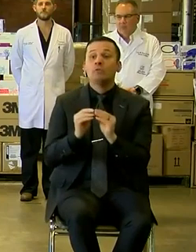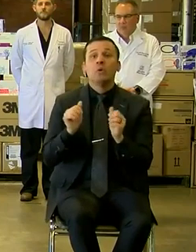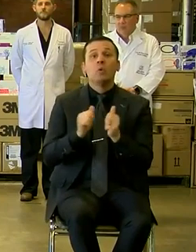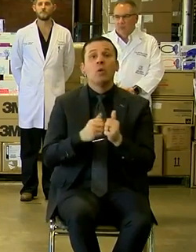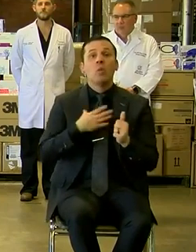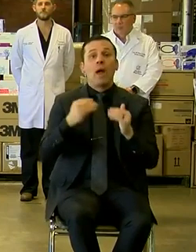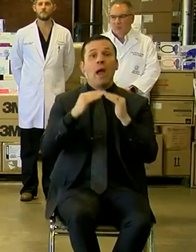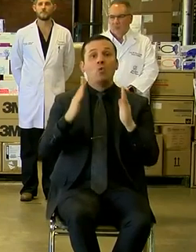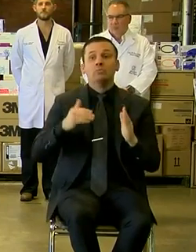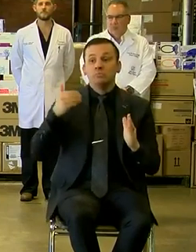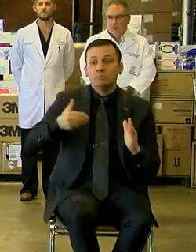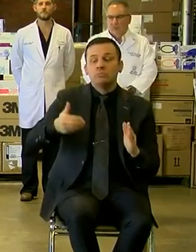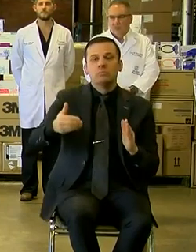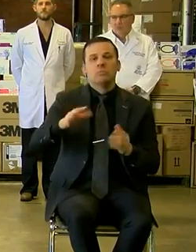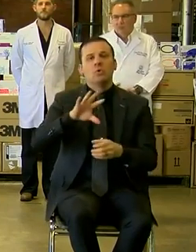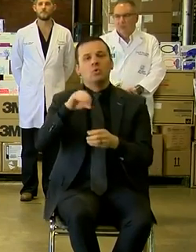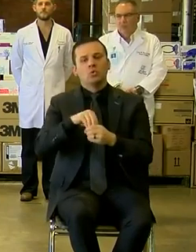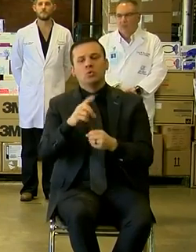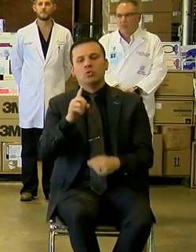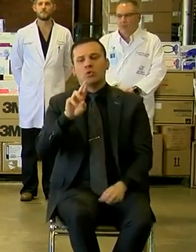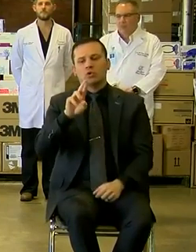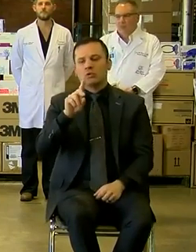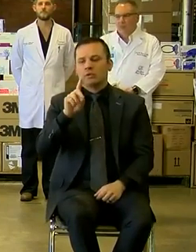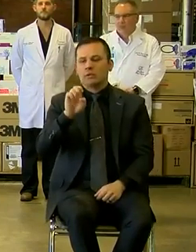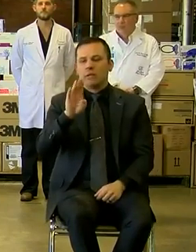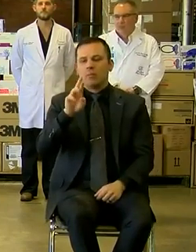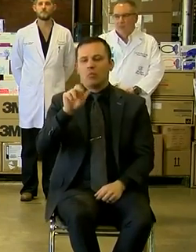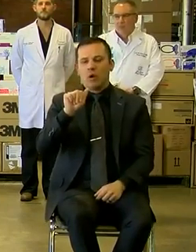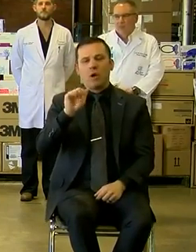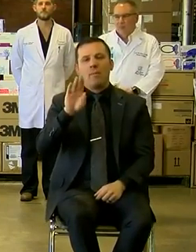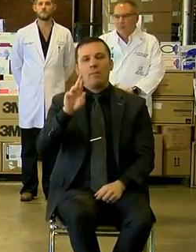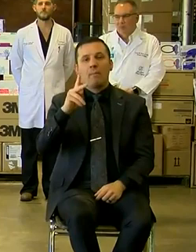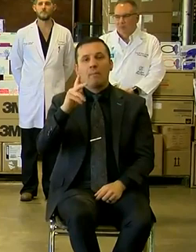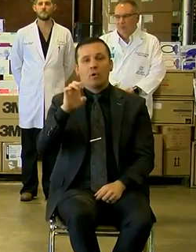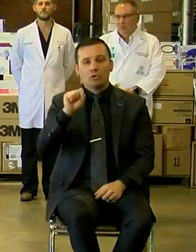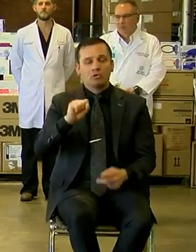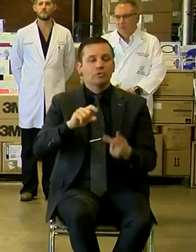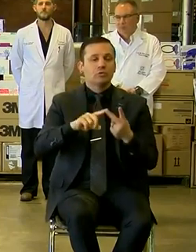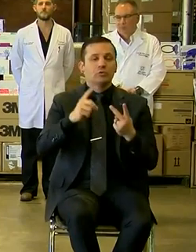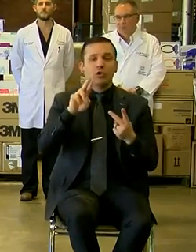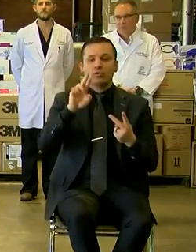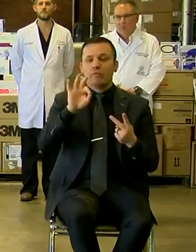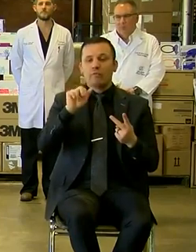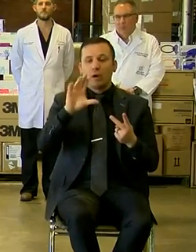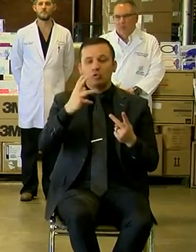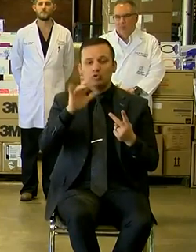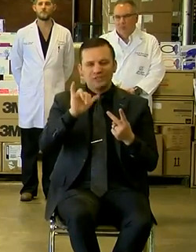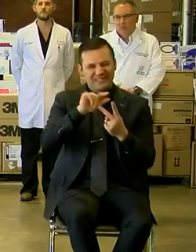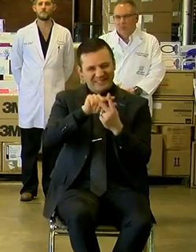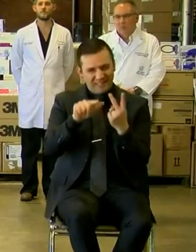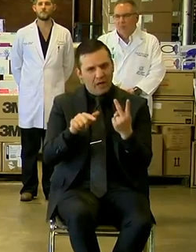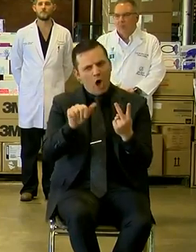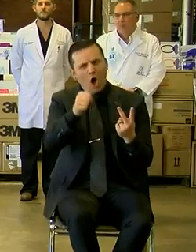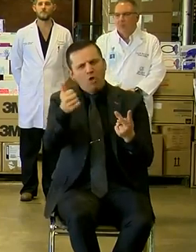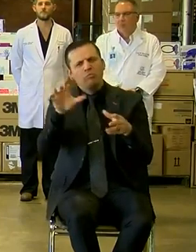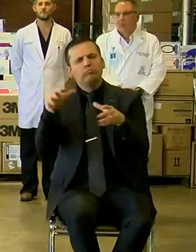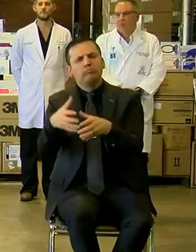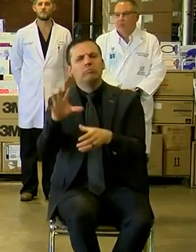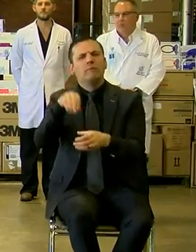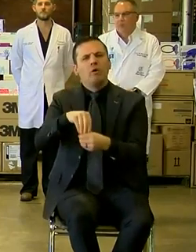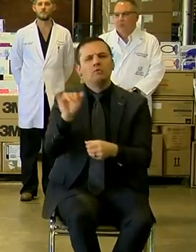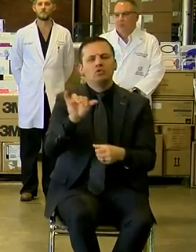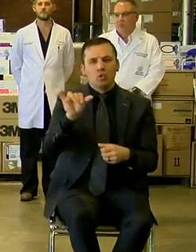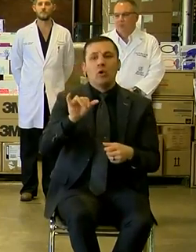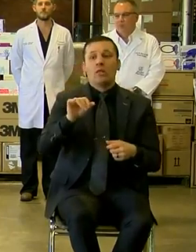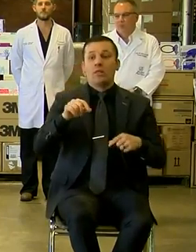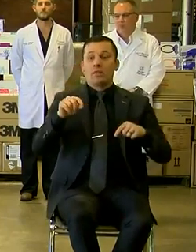they include Dr. Deborah Birx. You may have seen her on TV, Dr. Fauci, and others. And so we, these